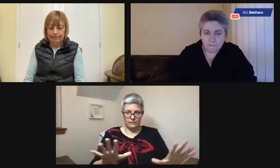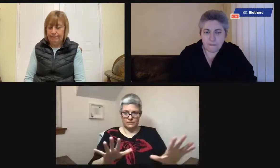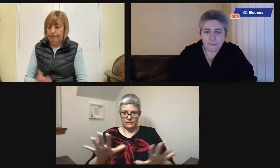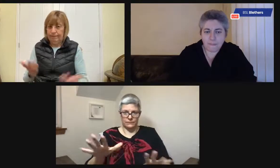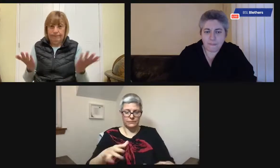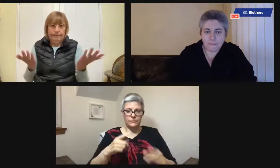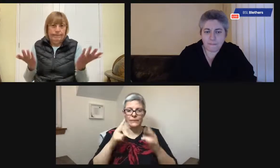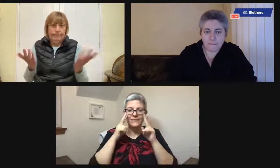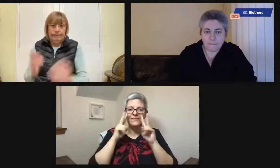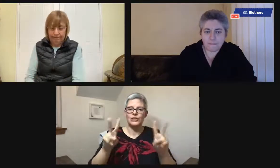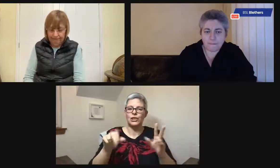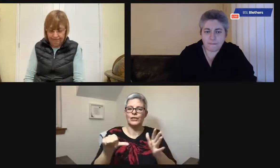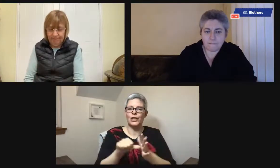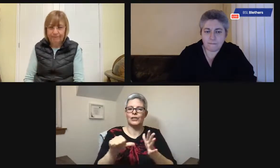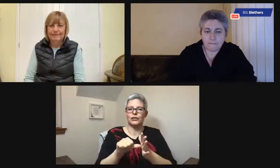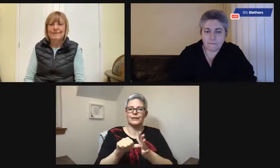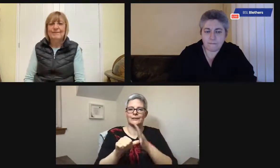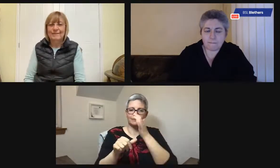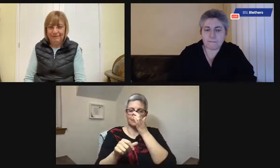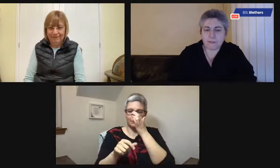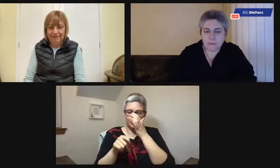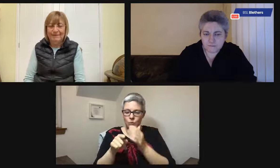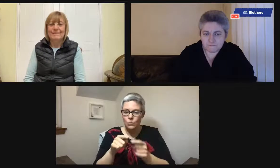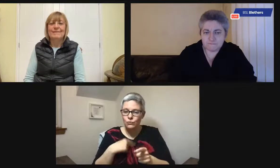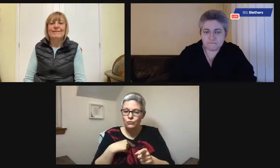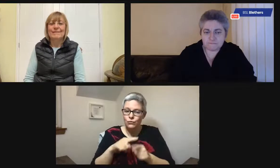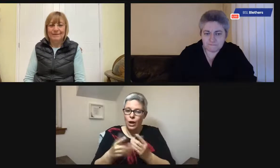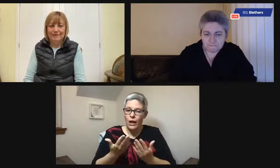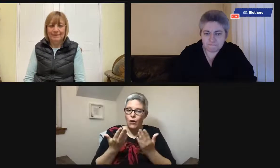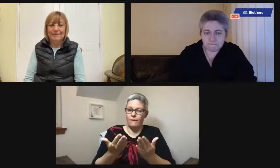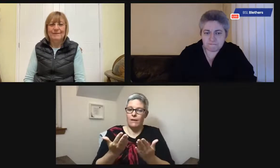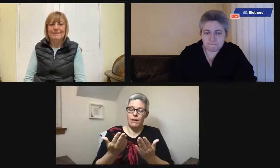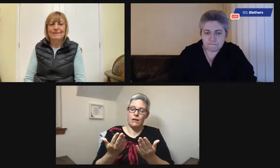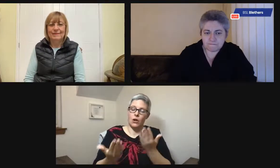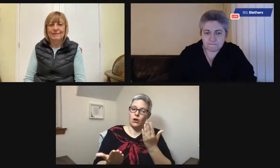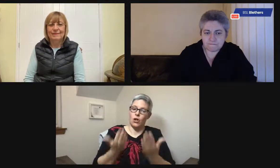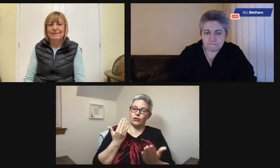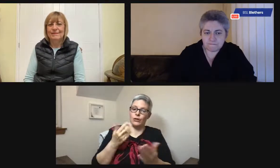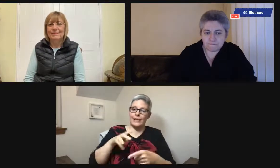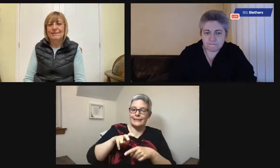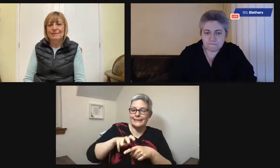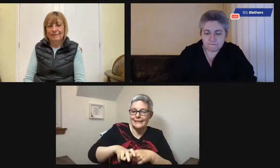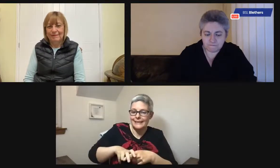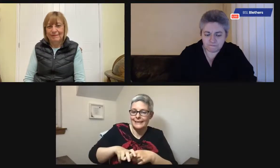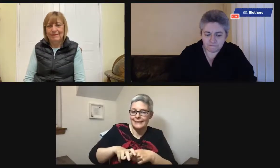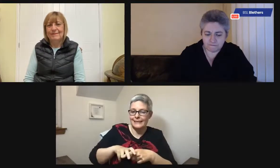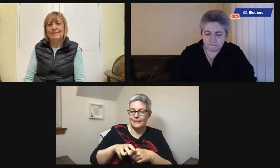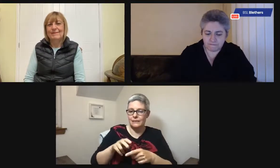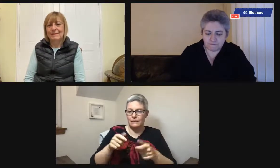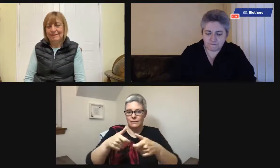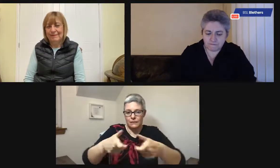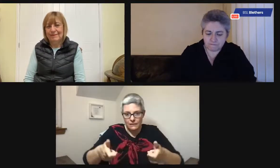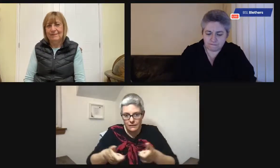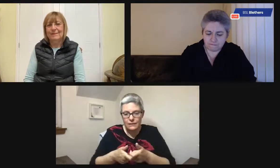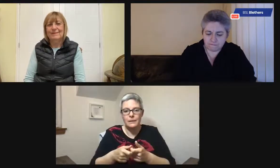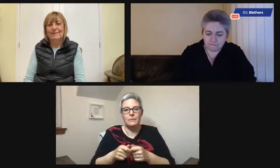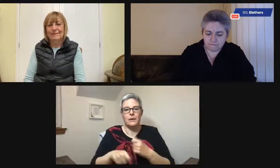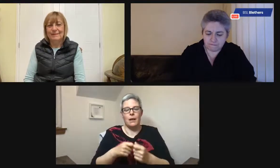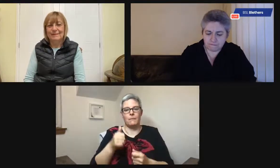against a white wall, it is visually very challenging. So what we're trying to offer is a contrast between